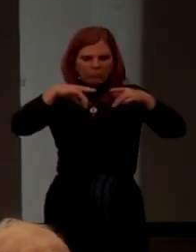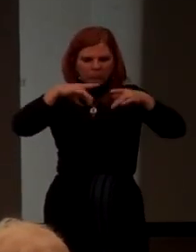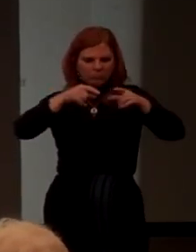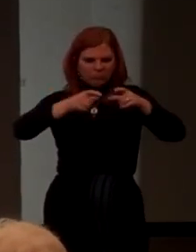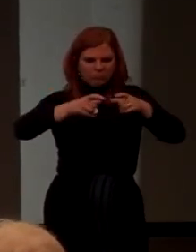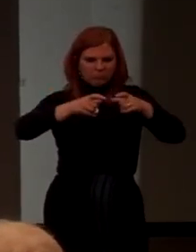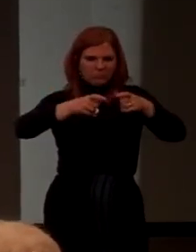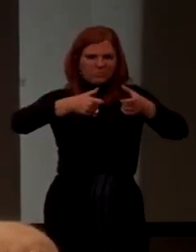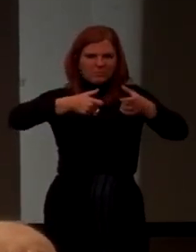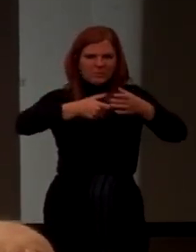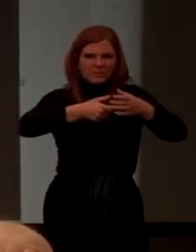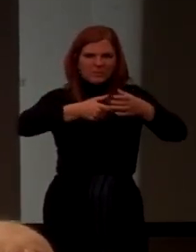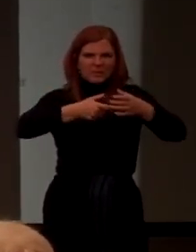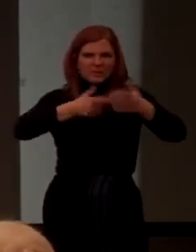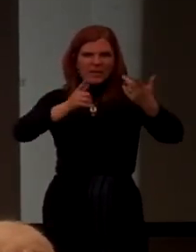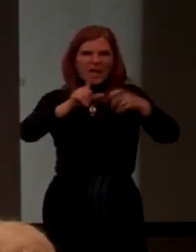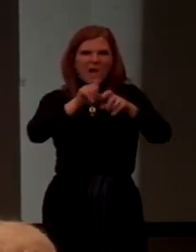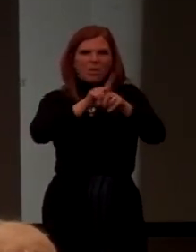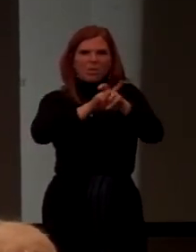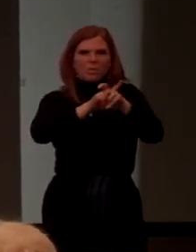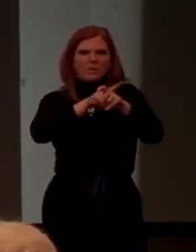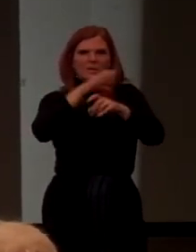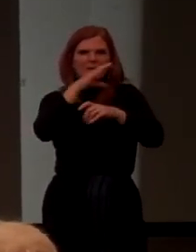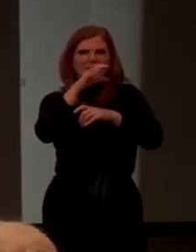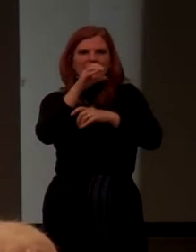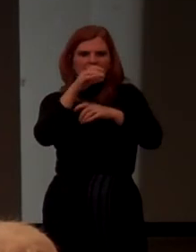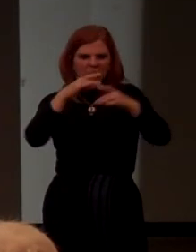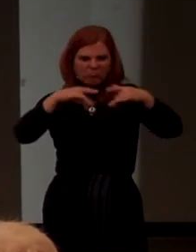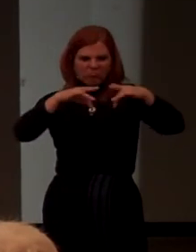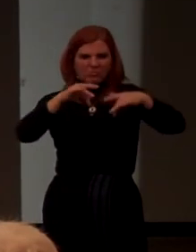How long was the cassette around?